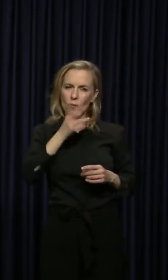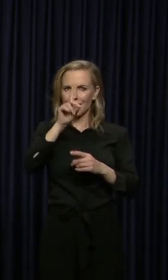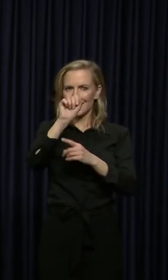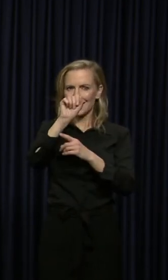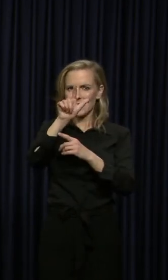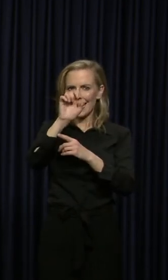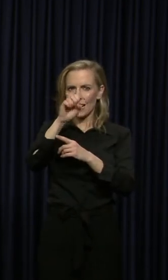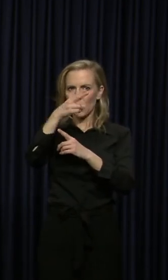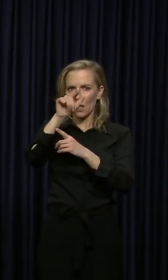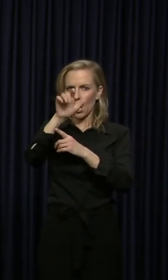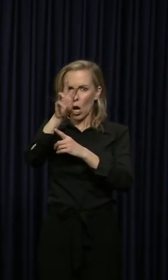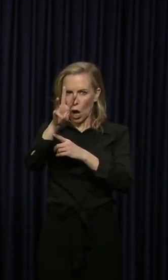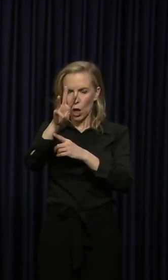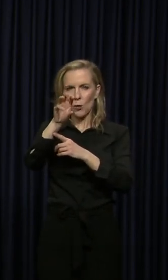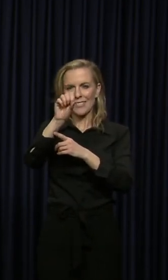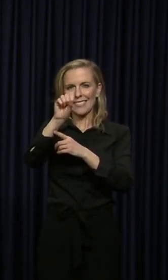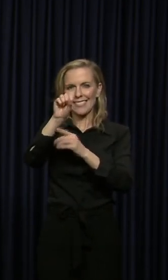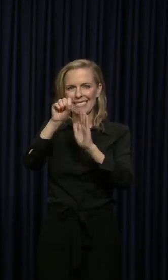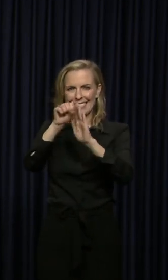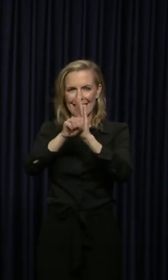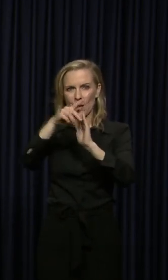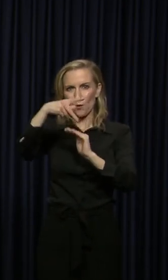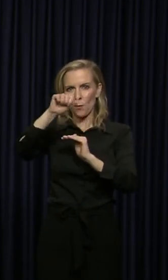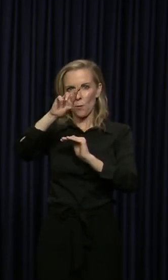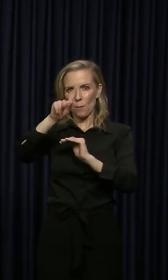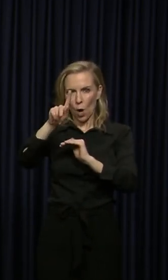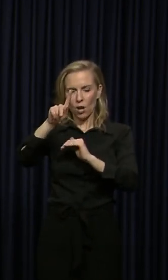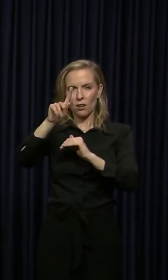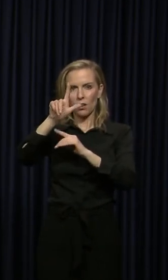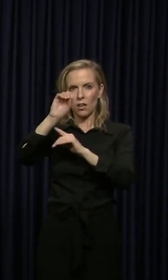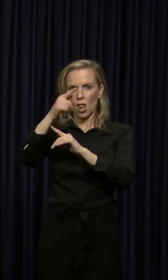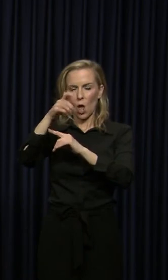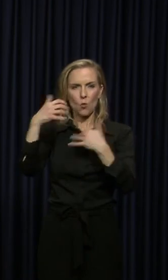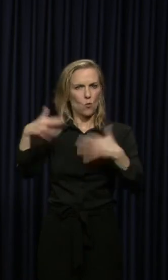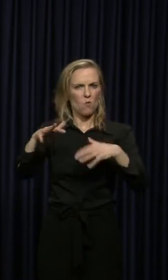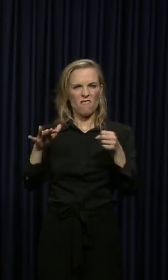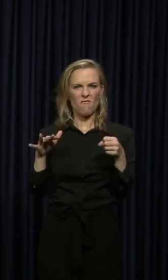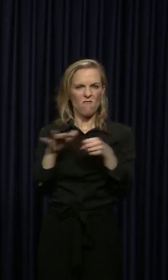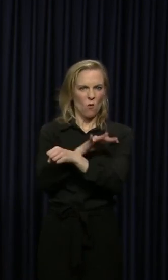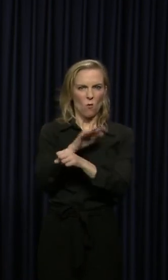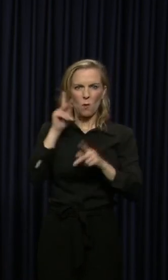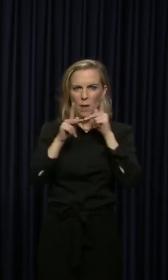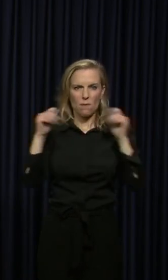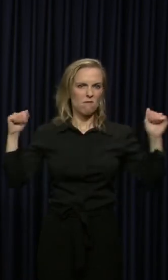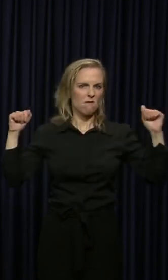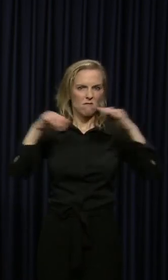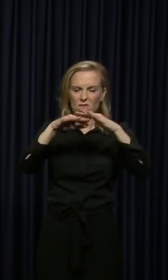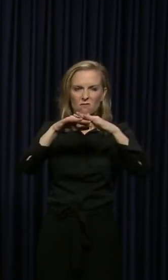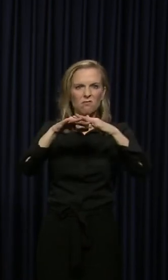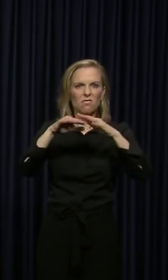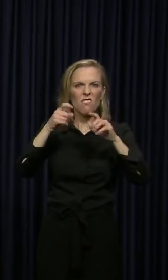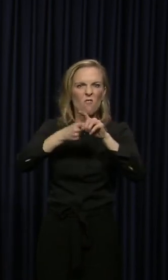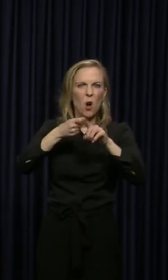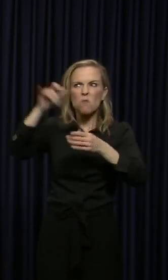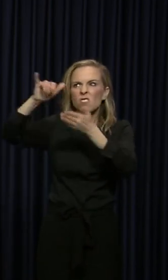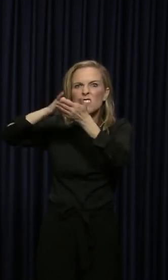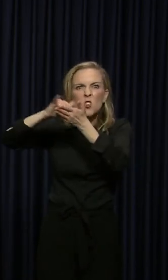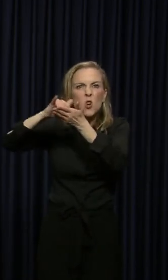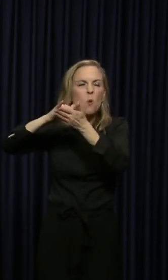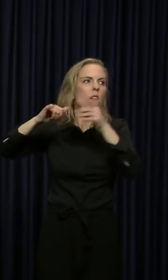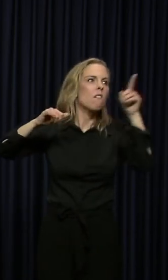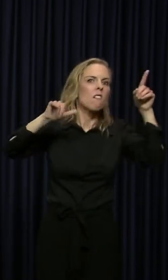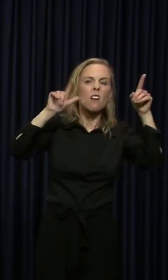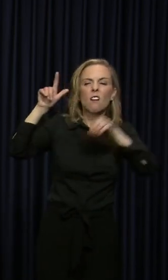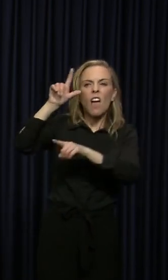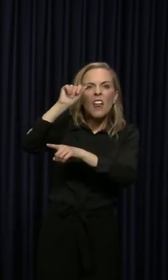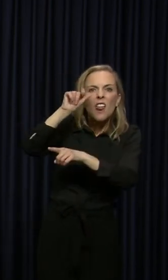Park Lodge is very specific and campground are full of guests, many from other states as far away as New York and Louisiana.